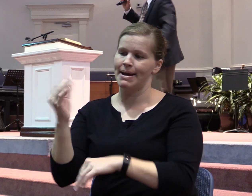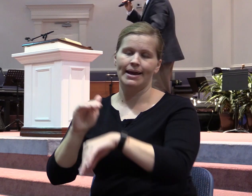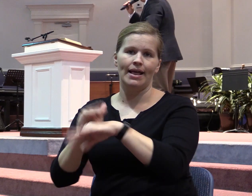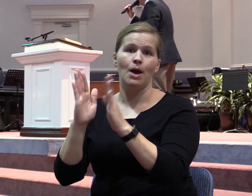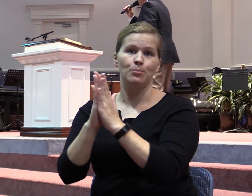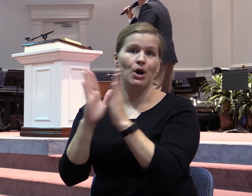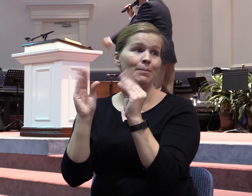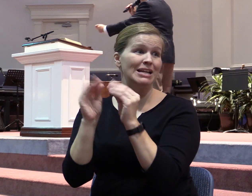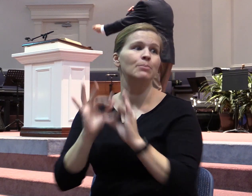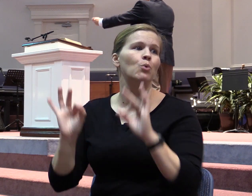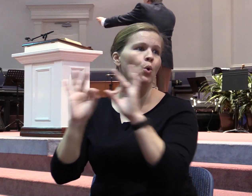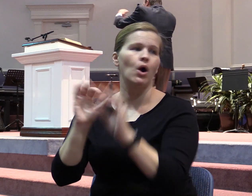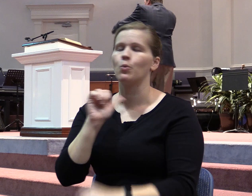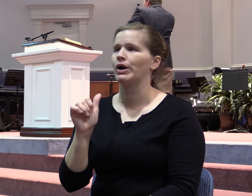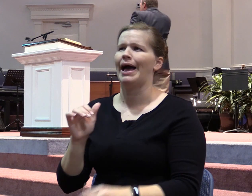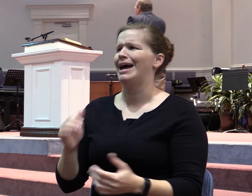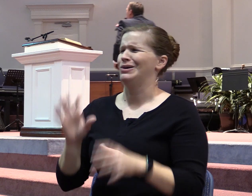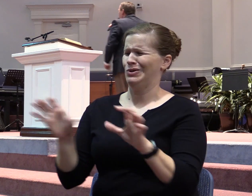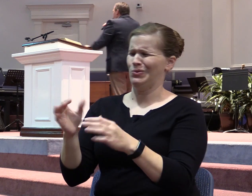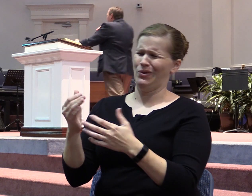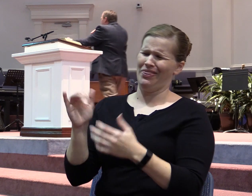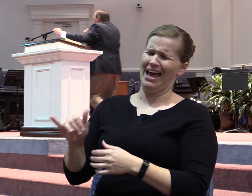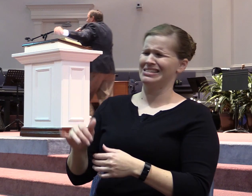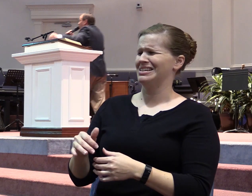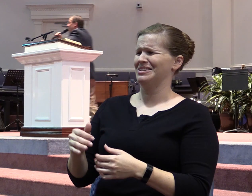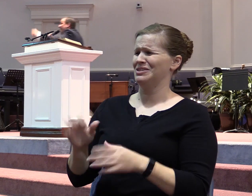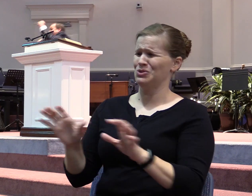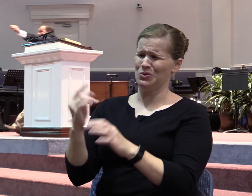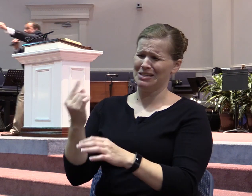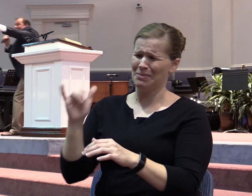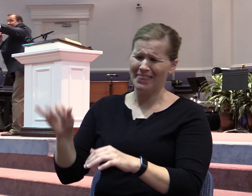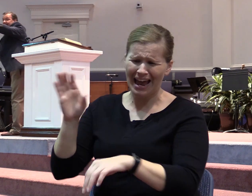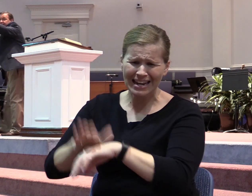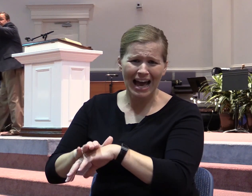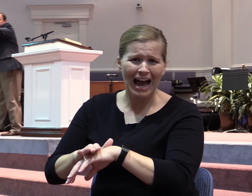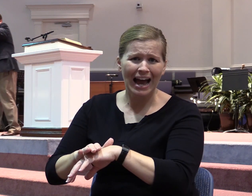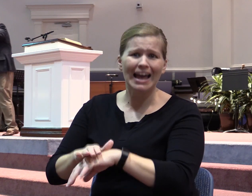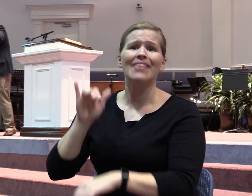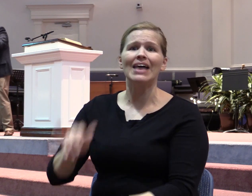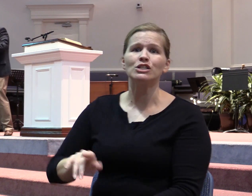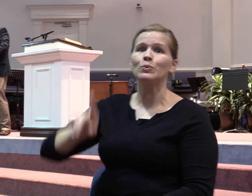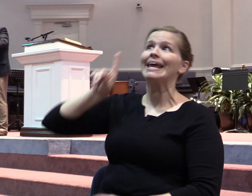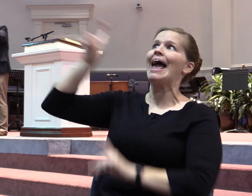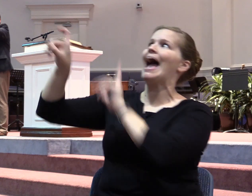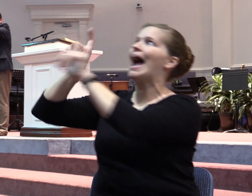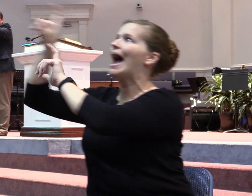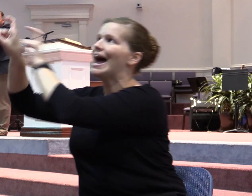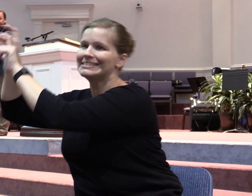important. We're not just doing that to fill up a knife. We're doing that so you can ask. Right. And you have not.